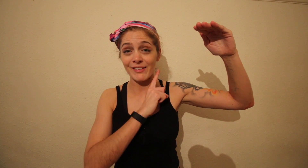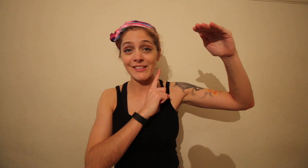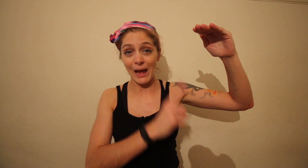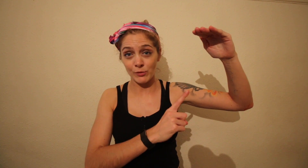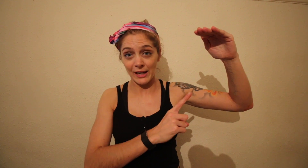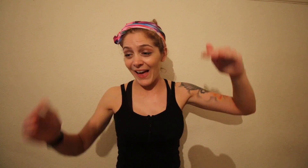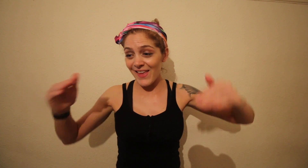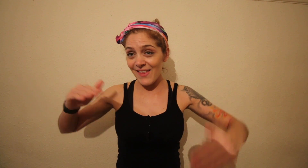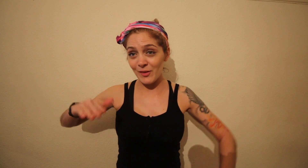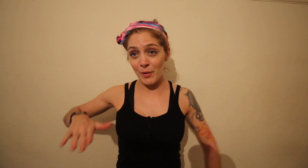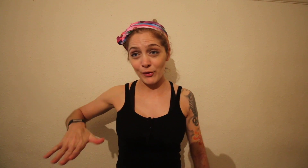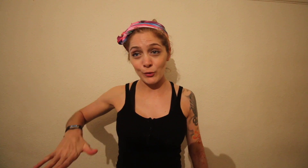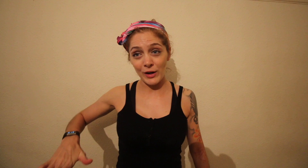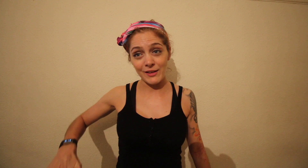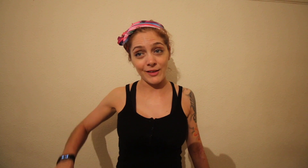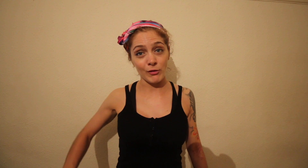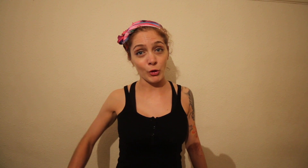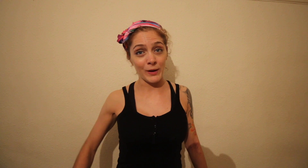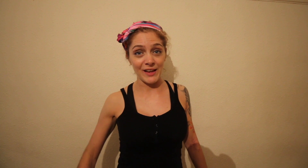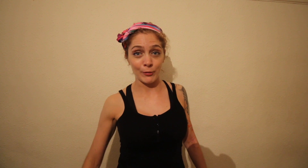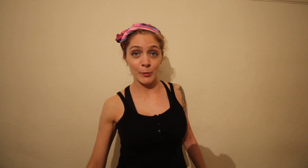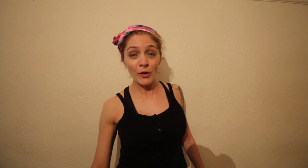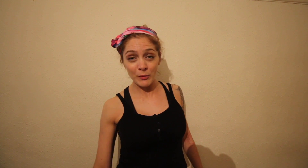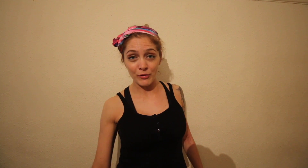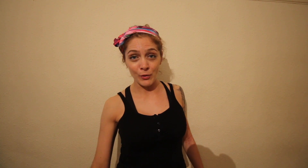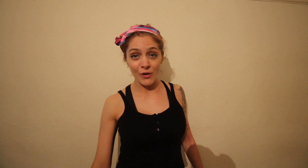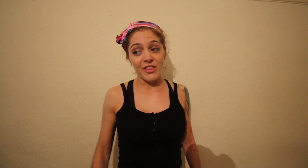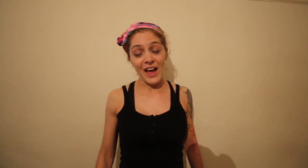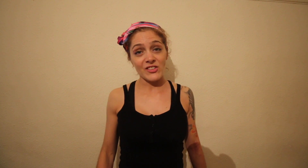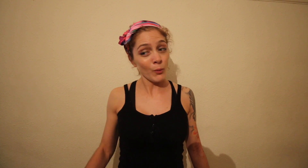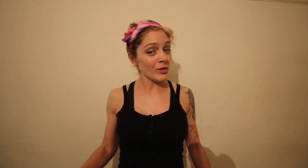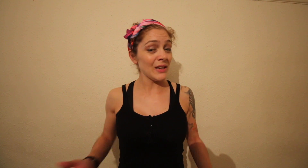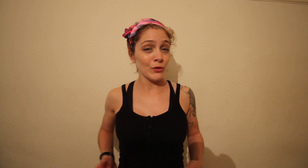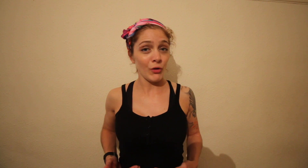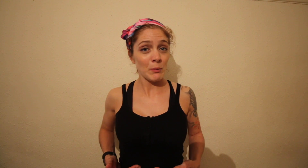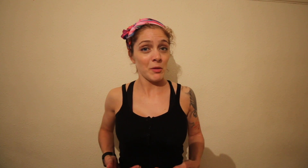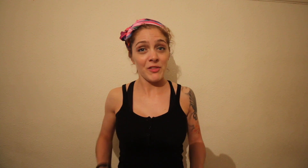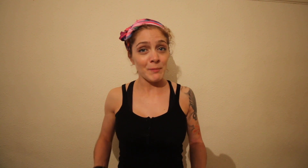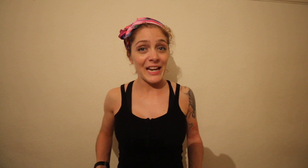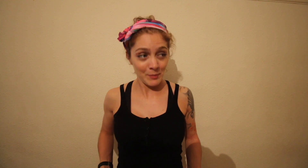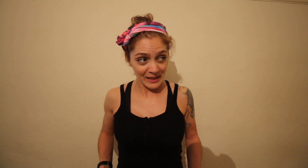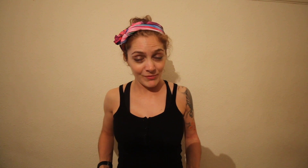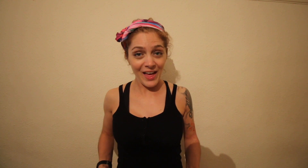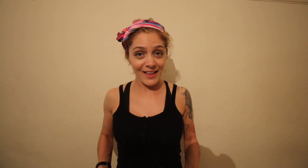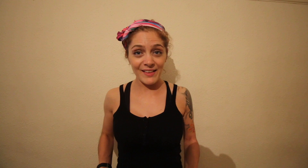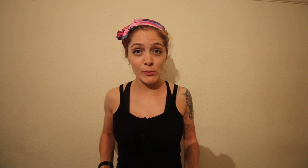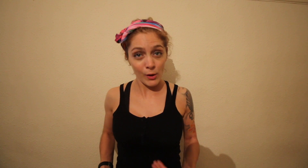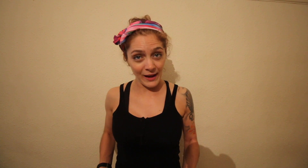astounding and then there's some personal trainers that are all the way down to the bottom of the floor that I wouldn't even train with them if they paid me. That's how low they